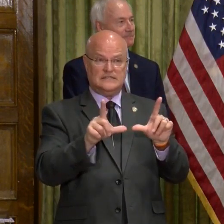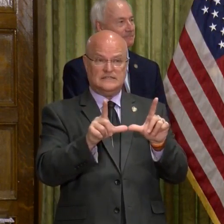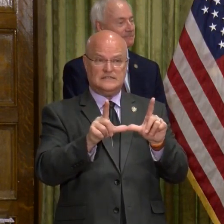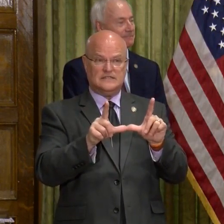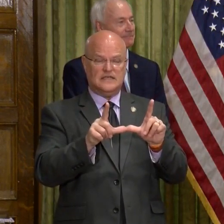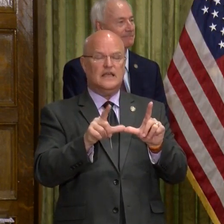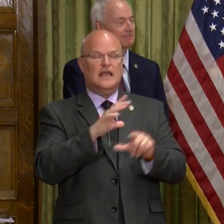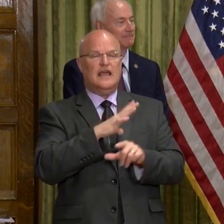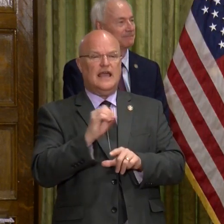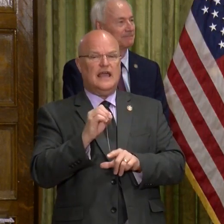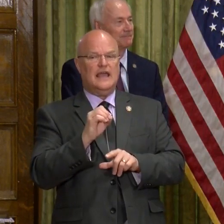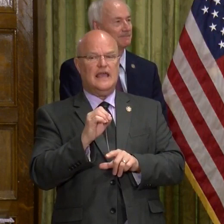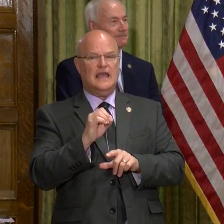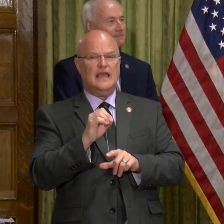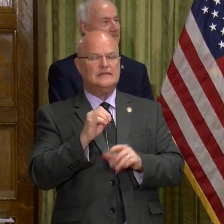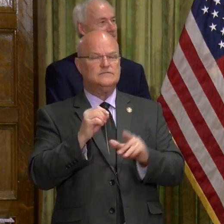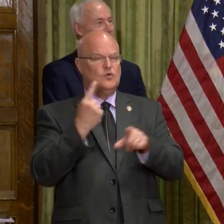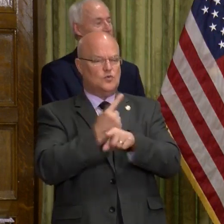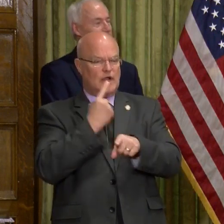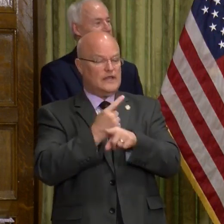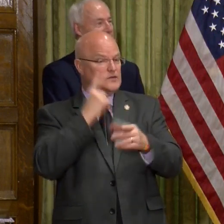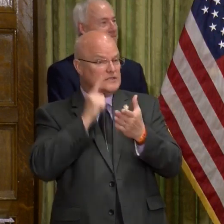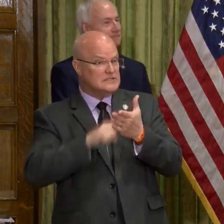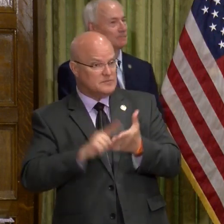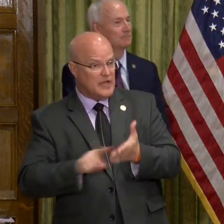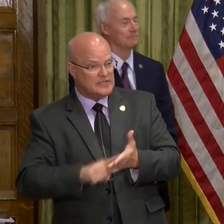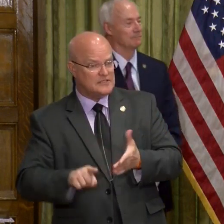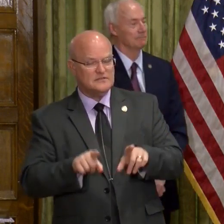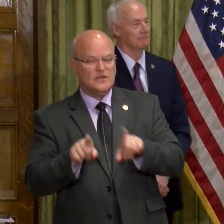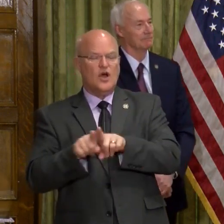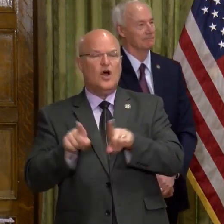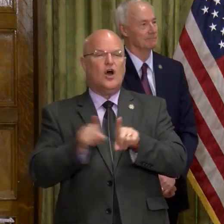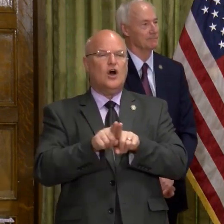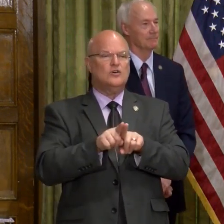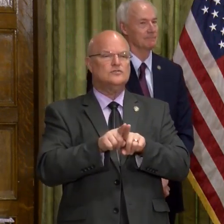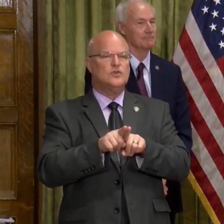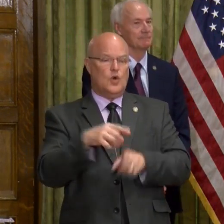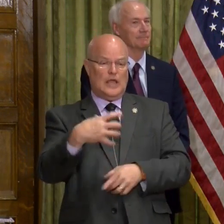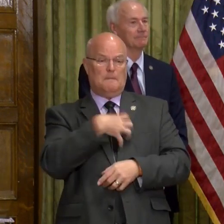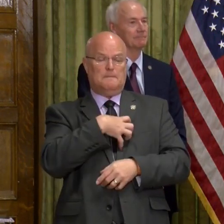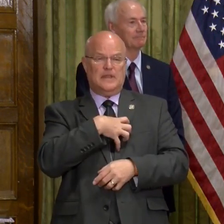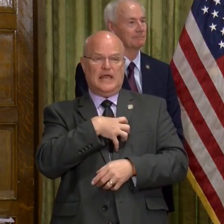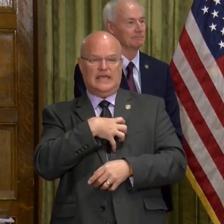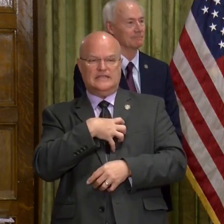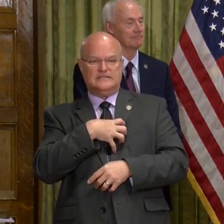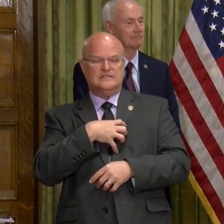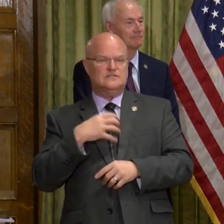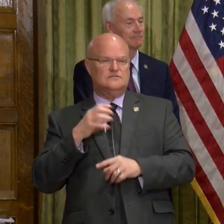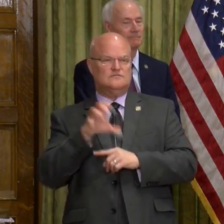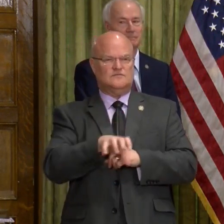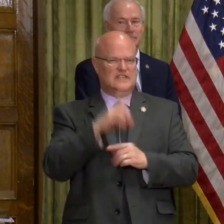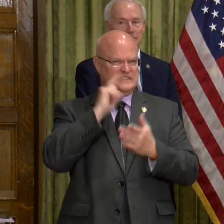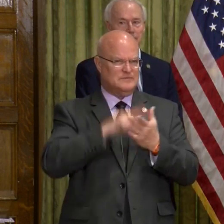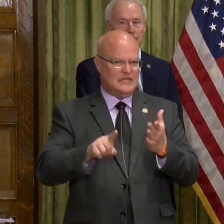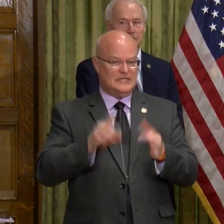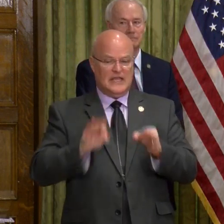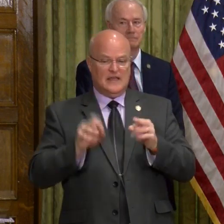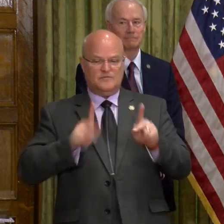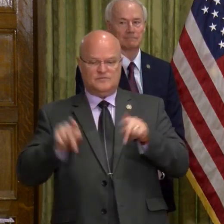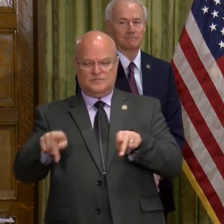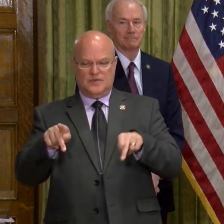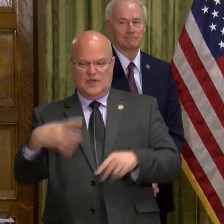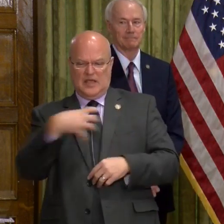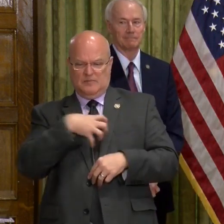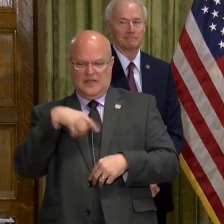regular inspections, and there's also complaint-driven inspections. If we get a complaint, the facility is